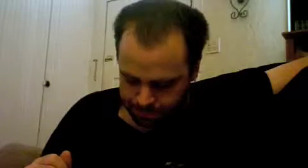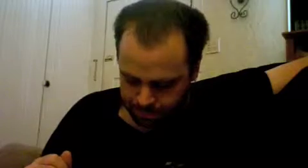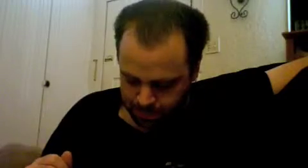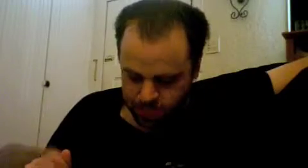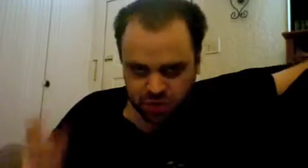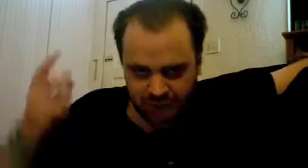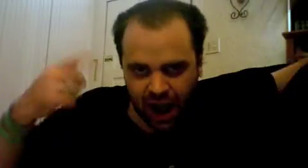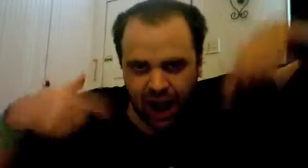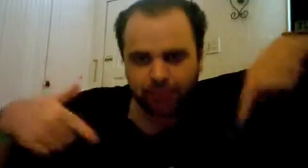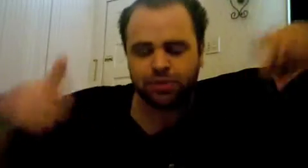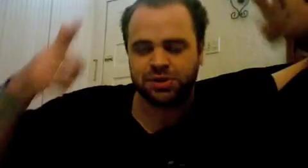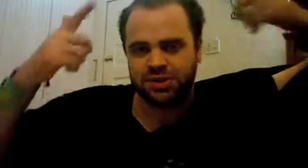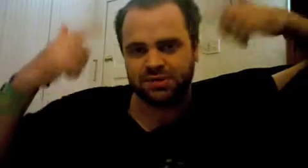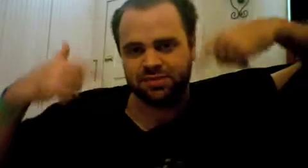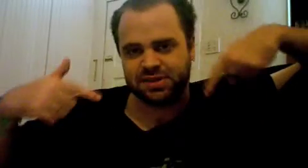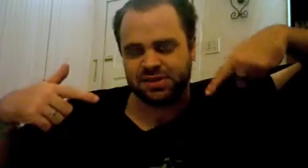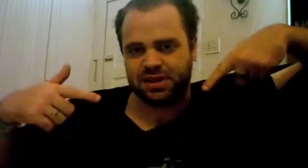so the eye perceives itself